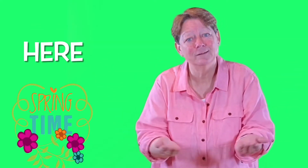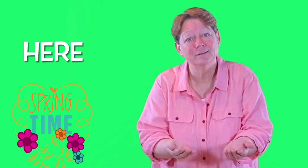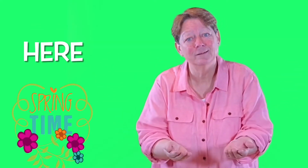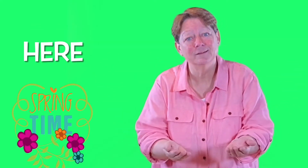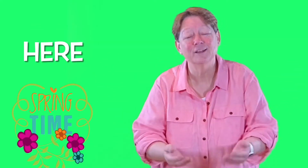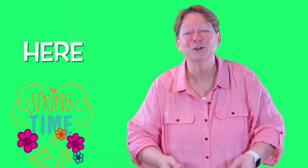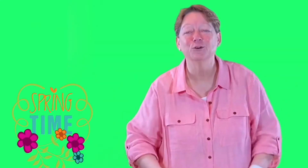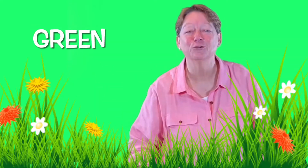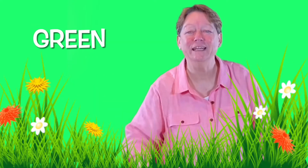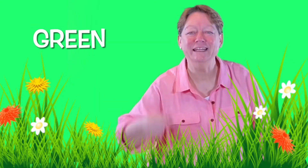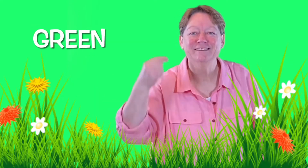Green.